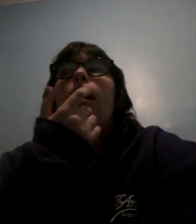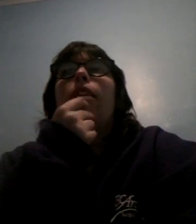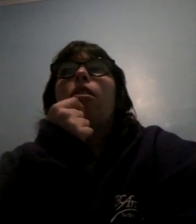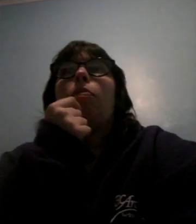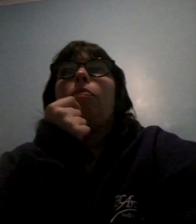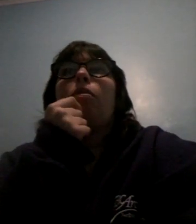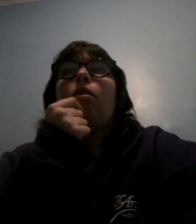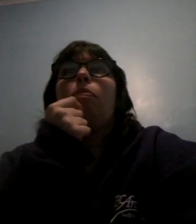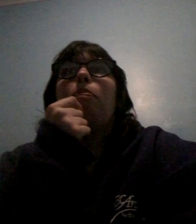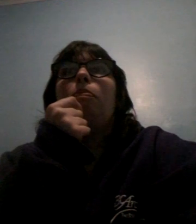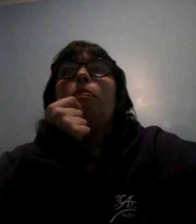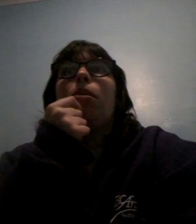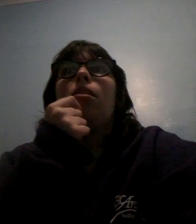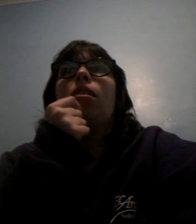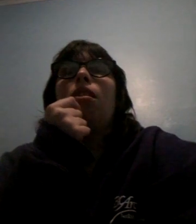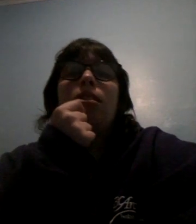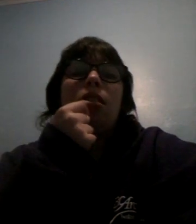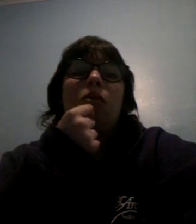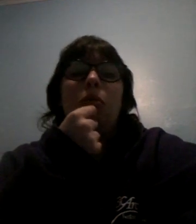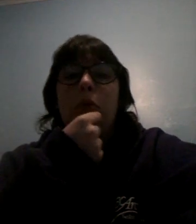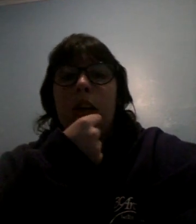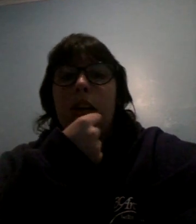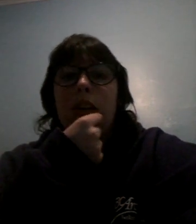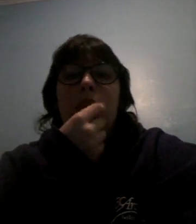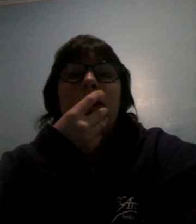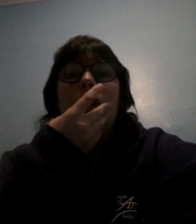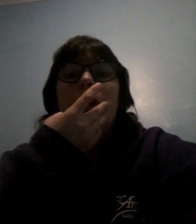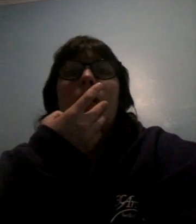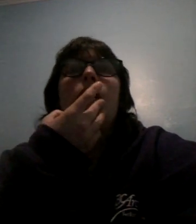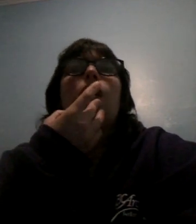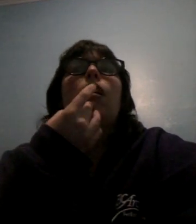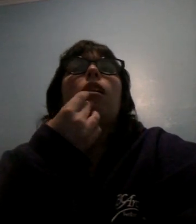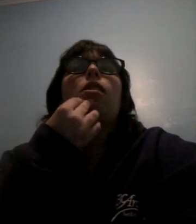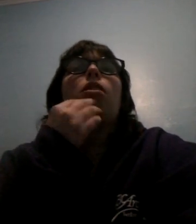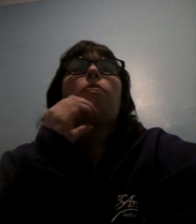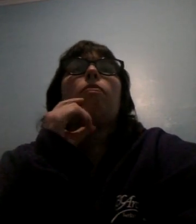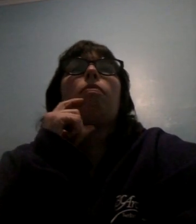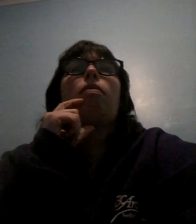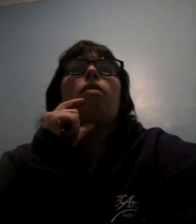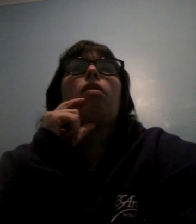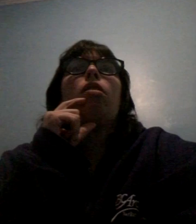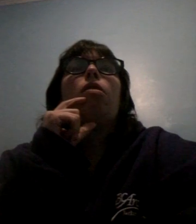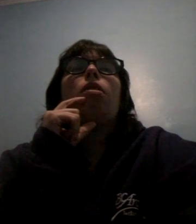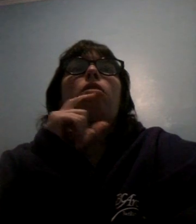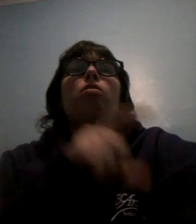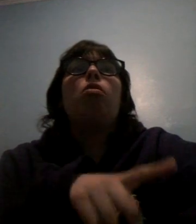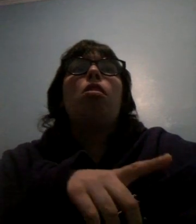I had like busy, hectic week and because Tuesday